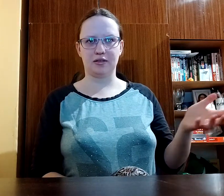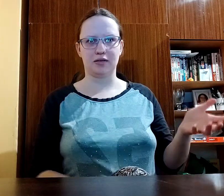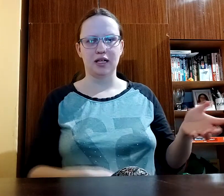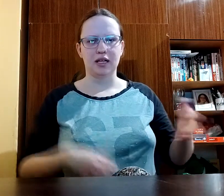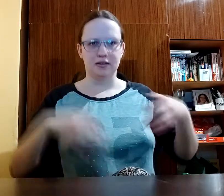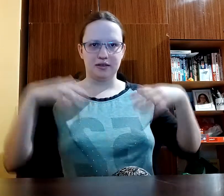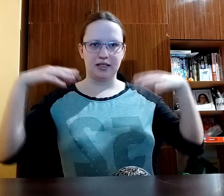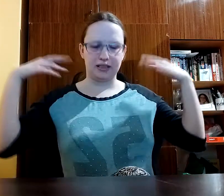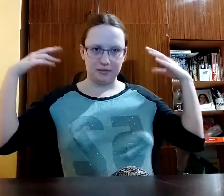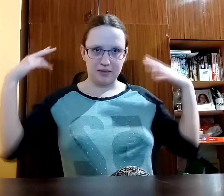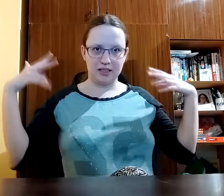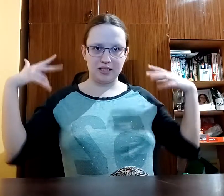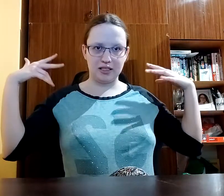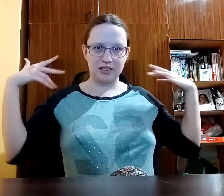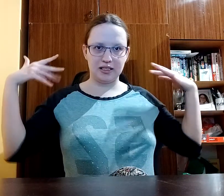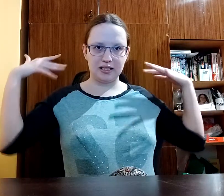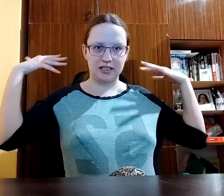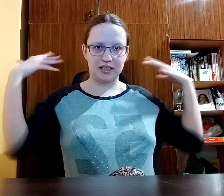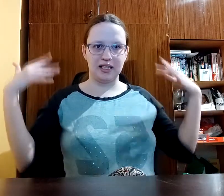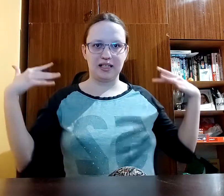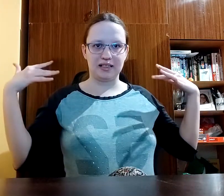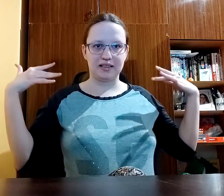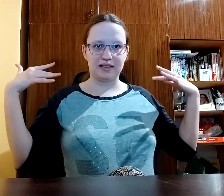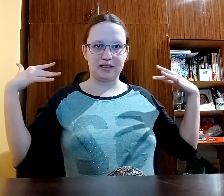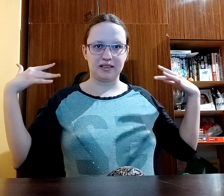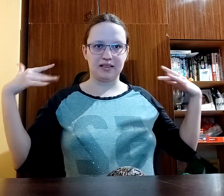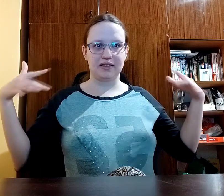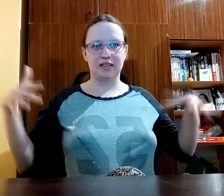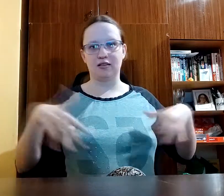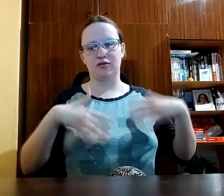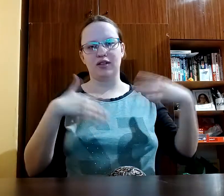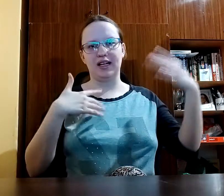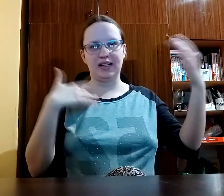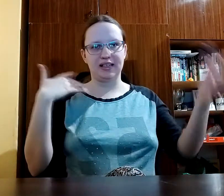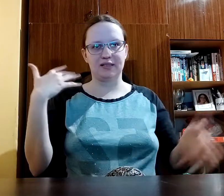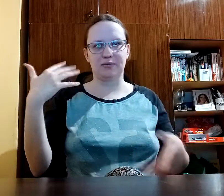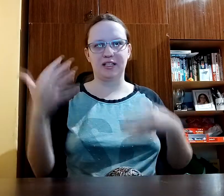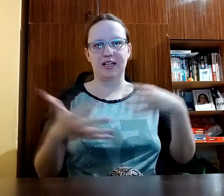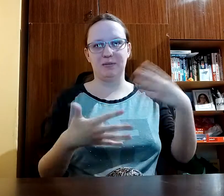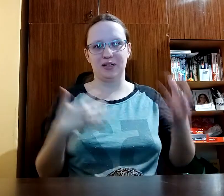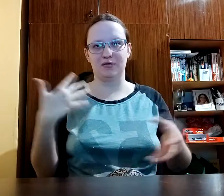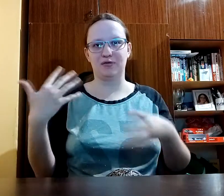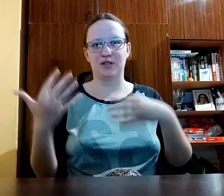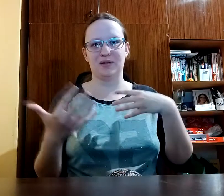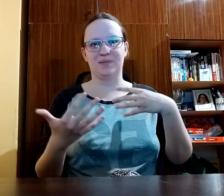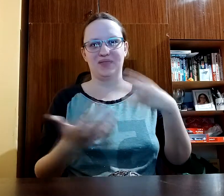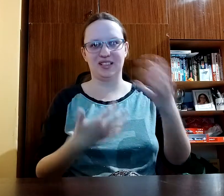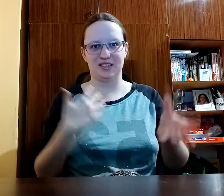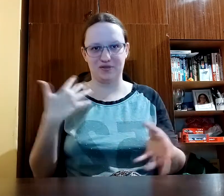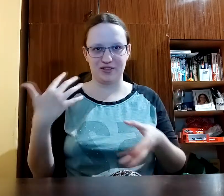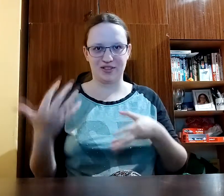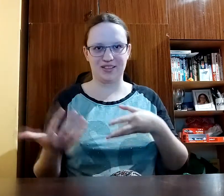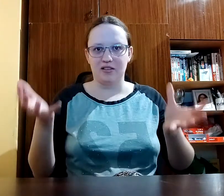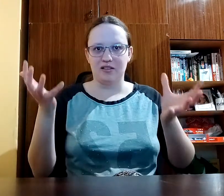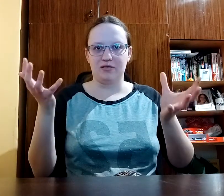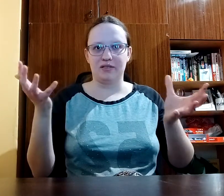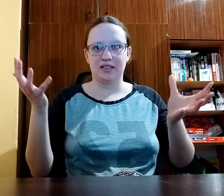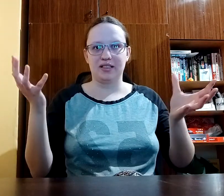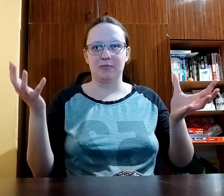you start imagining it instead of like escaping from these thoughts or for example